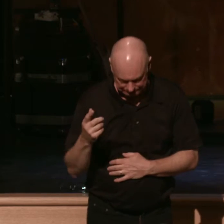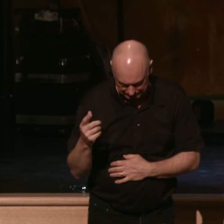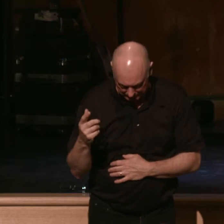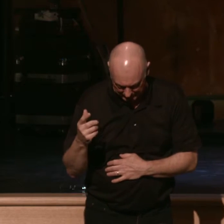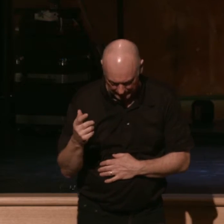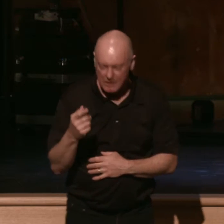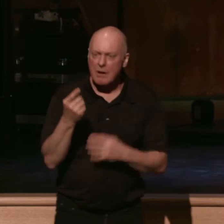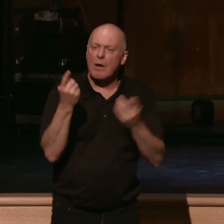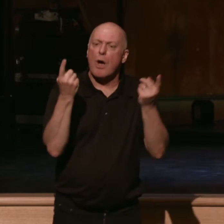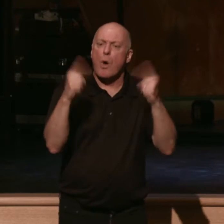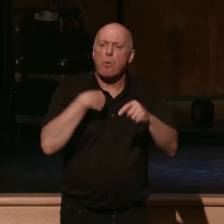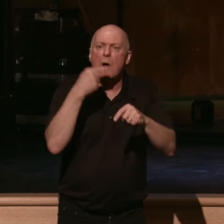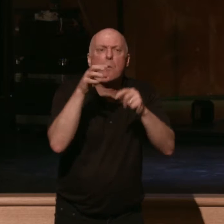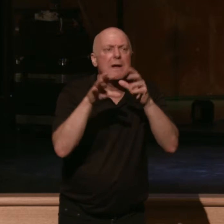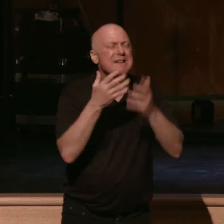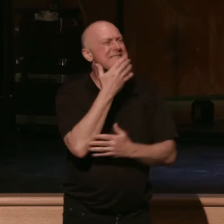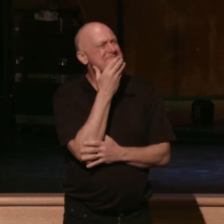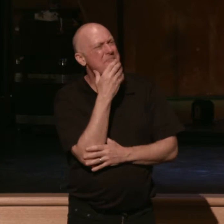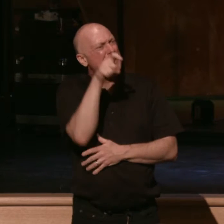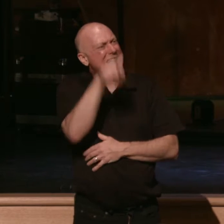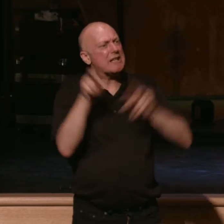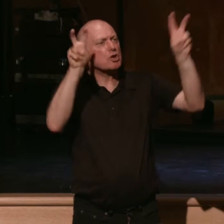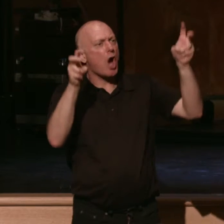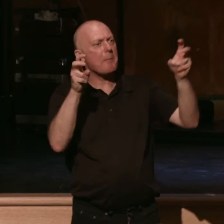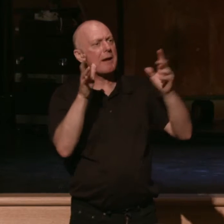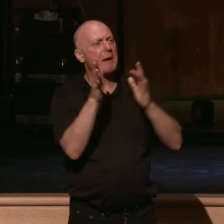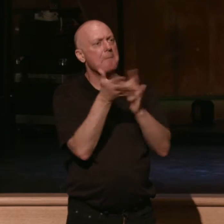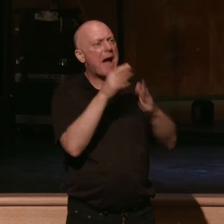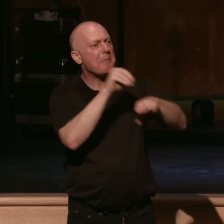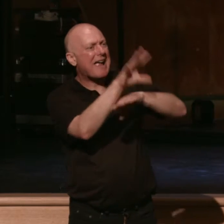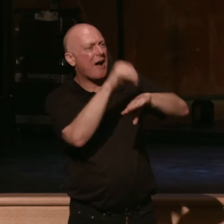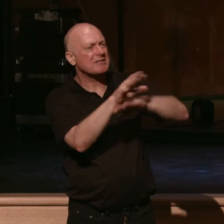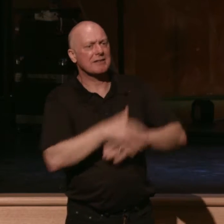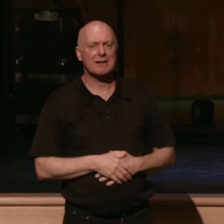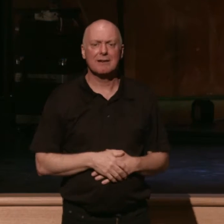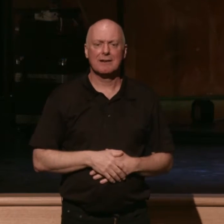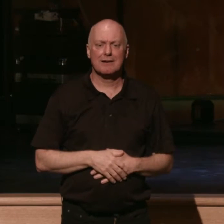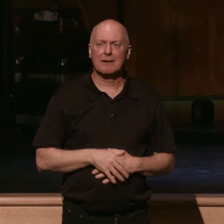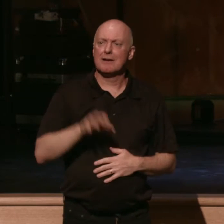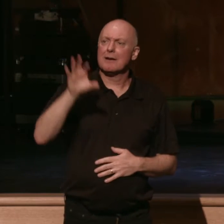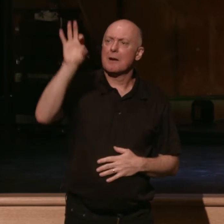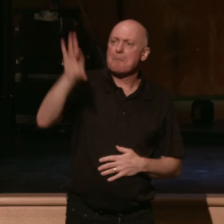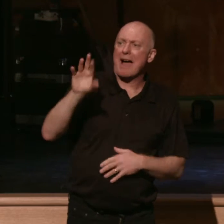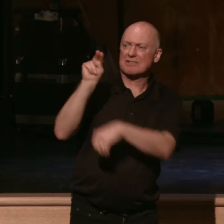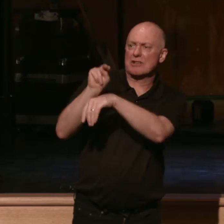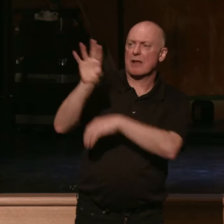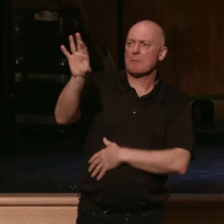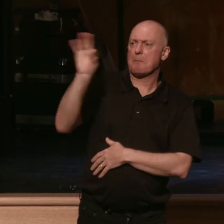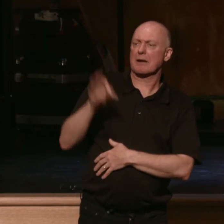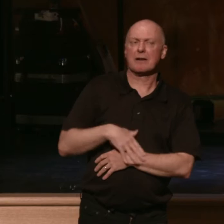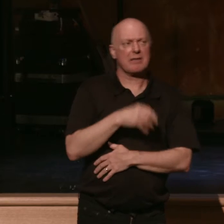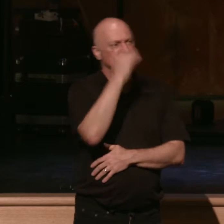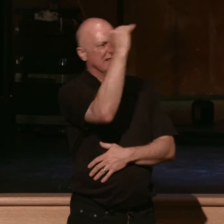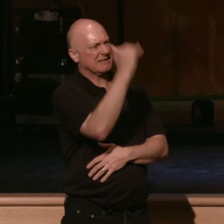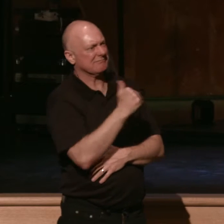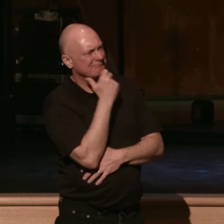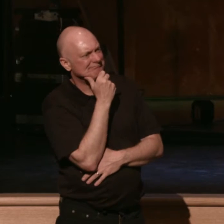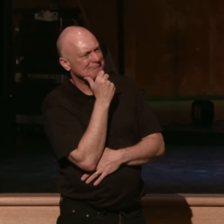here's some biblical counseling topics, Craig. Nathan, which ones would you like? Pastor Nathan picked his, and I looked at the list, and I was like, that's the one I